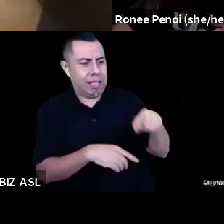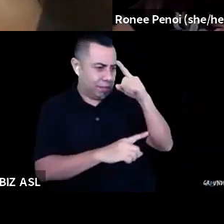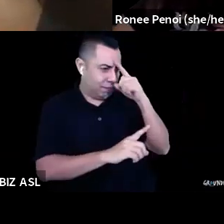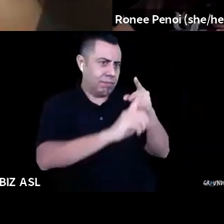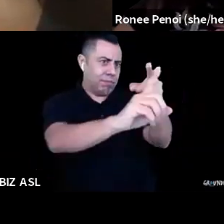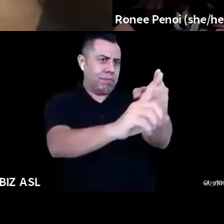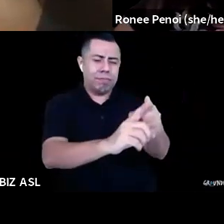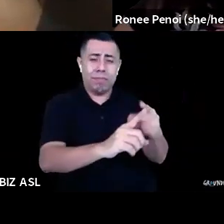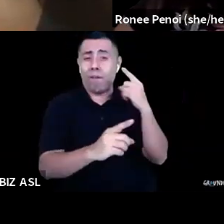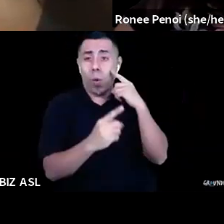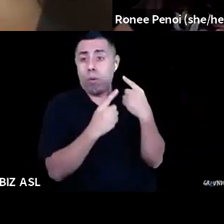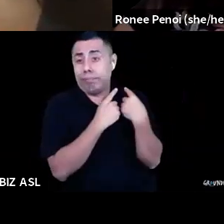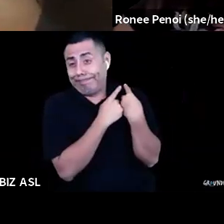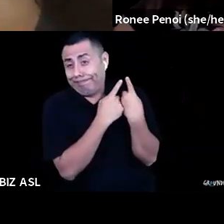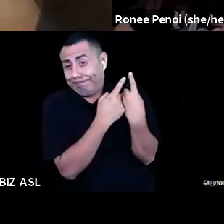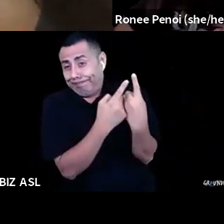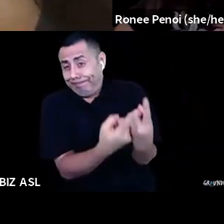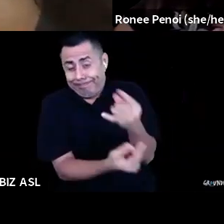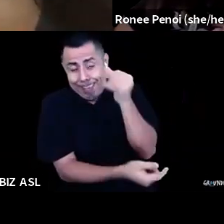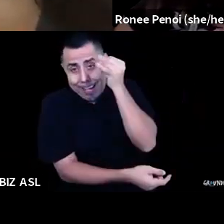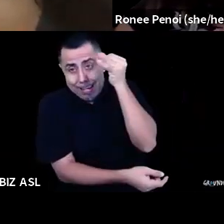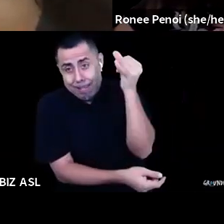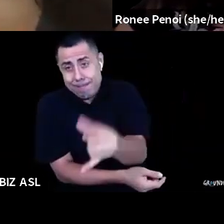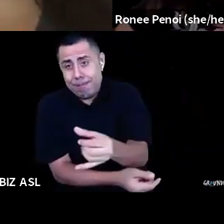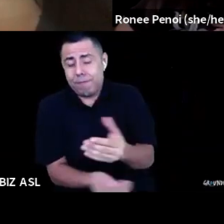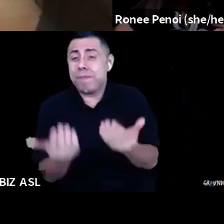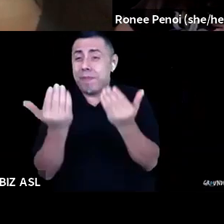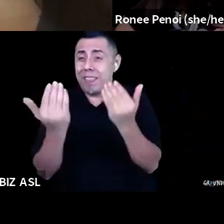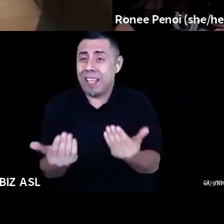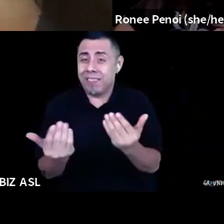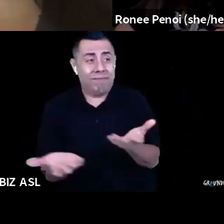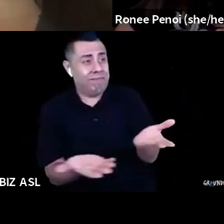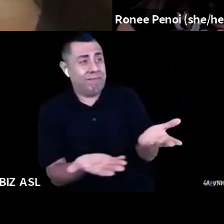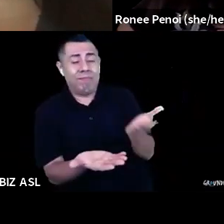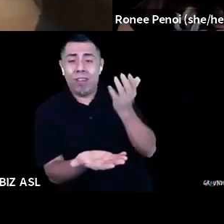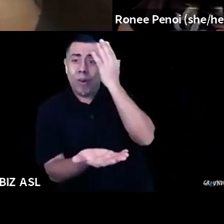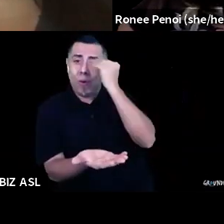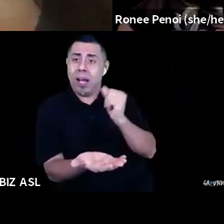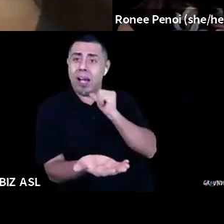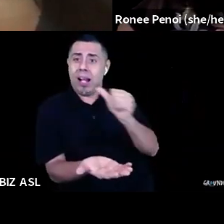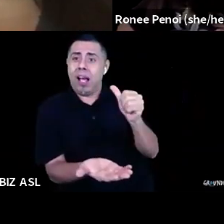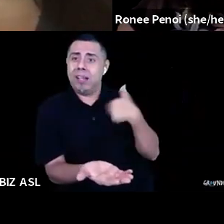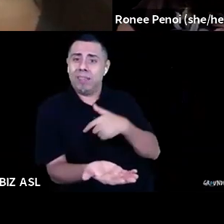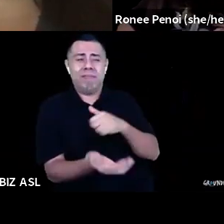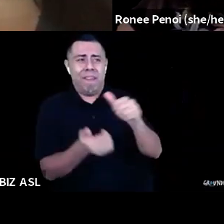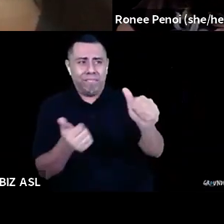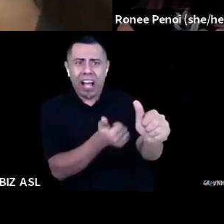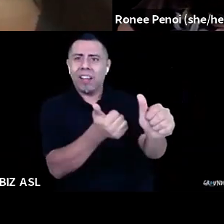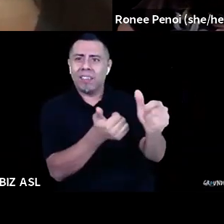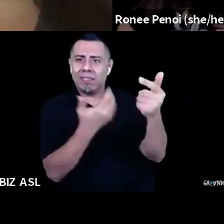Um, and it's like, why not follow their lead? Um, the other thing I wanted to, uh, just sort of tease out